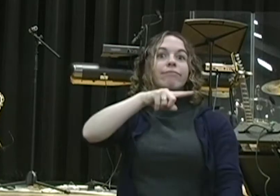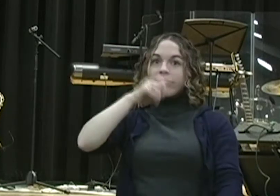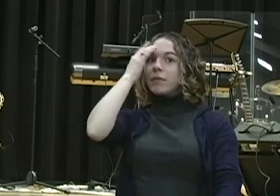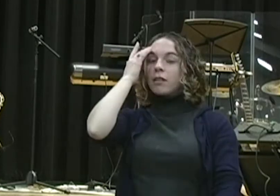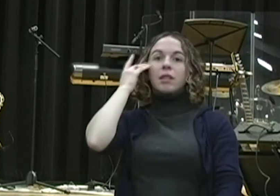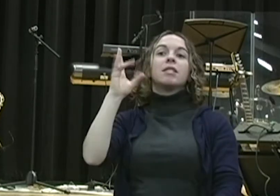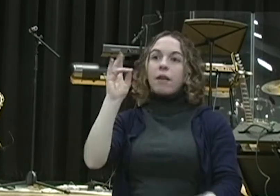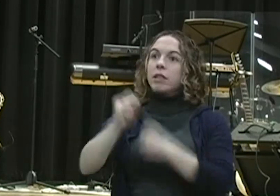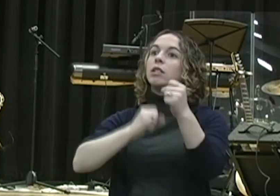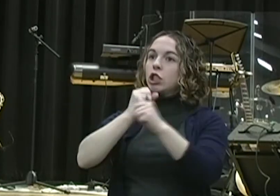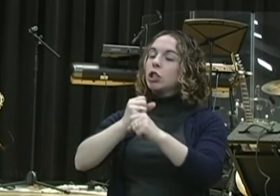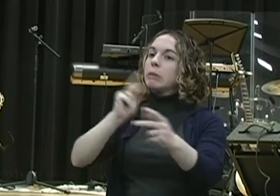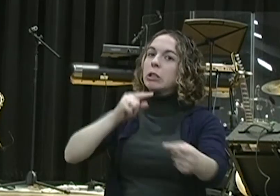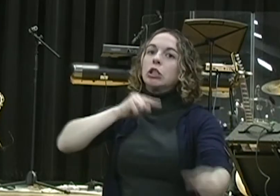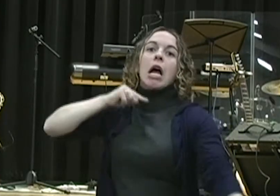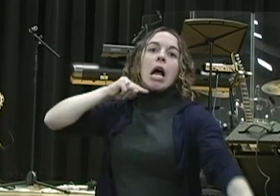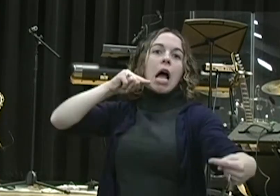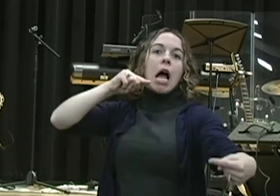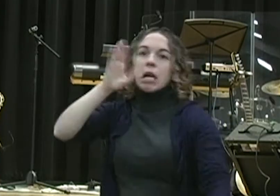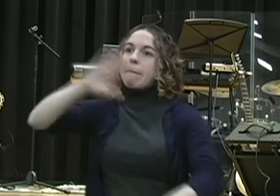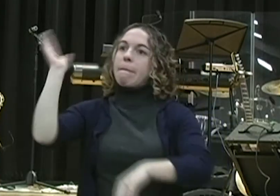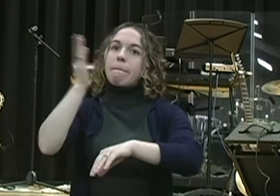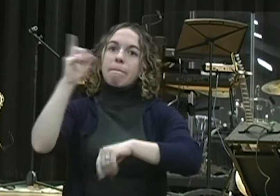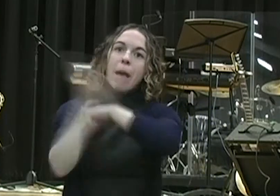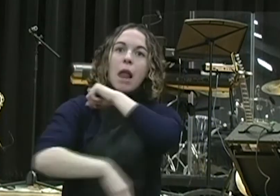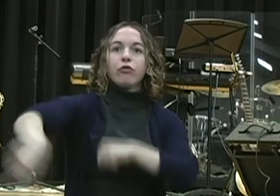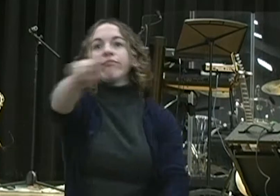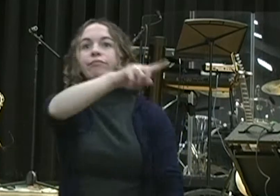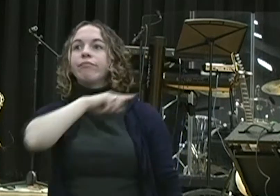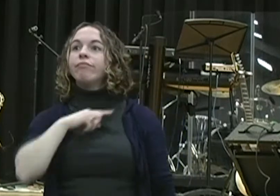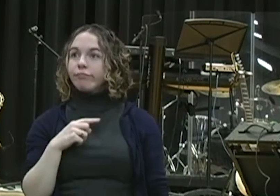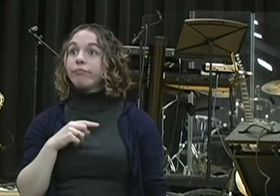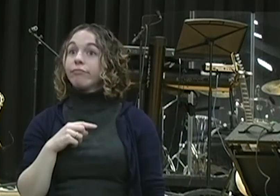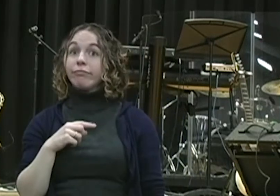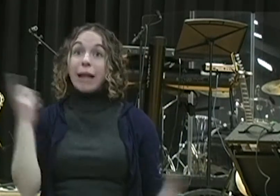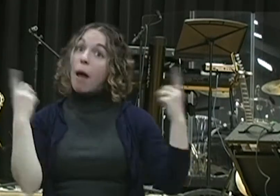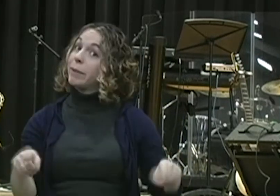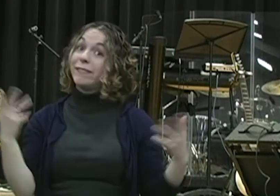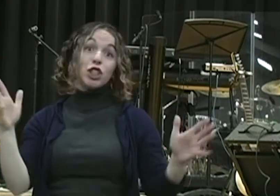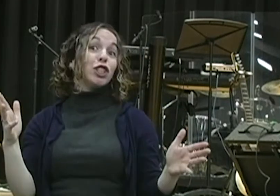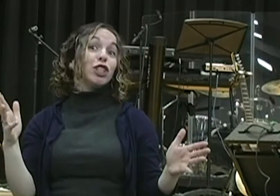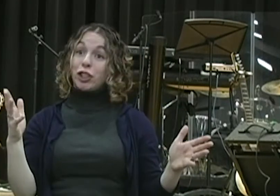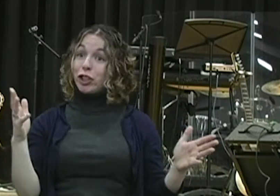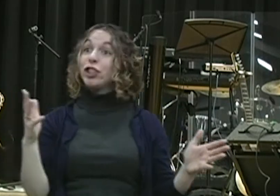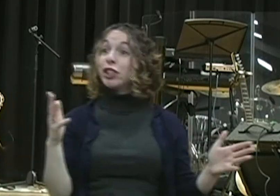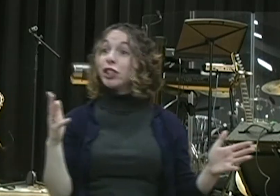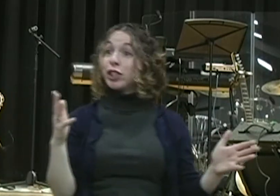-serah attitude. It wasn't, well, God, you're sovereign. You said that judgment was coming, did. You said that deliverance would come, it's going to come. So I'm going to just